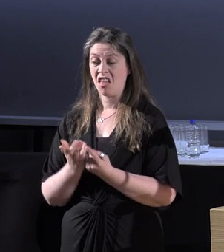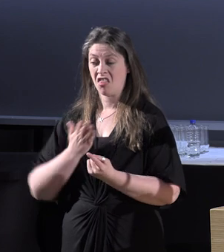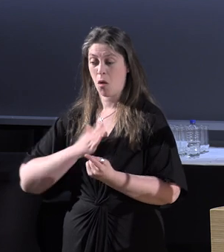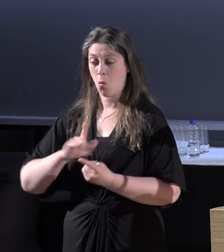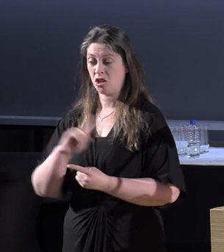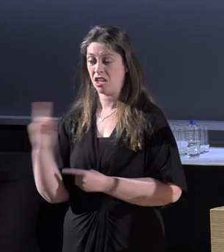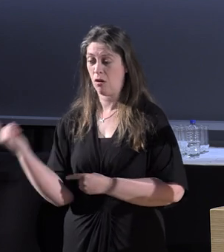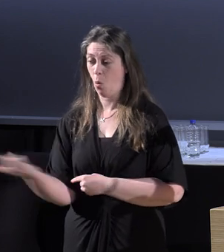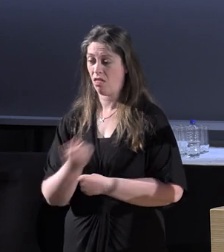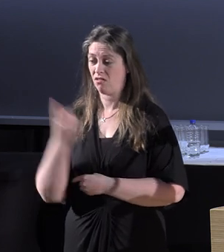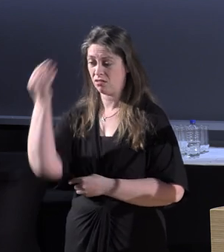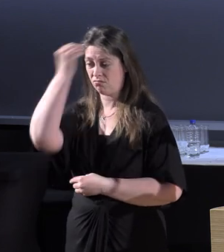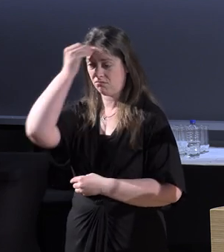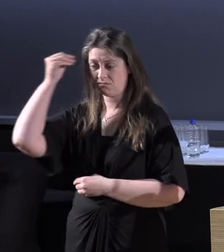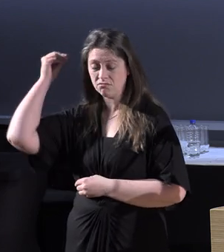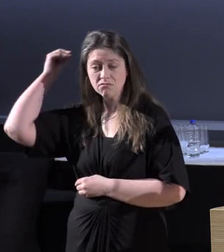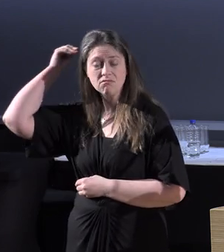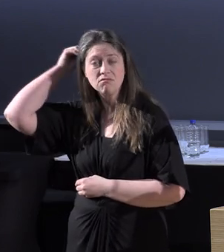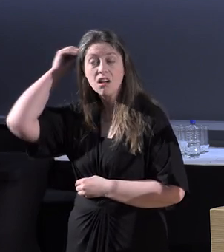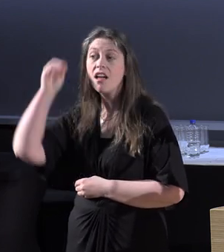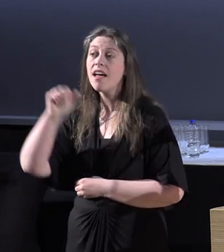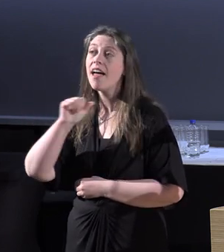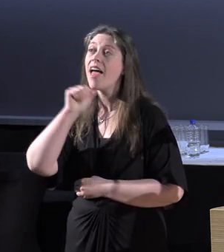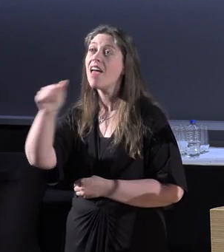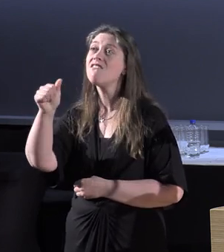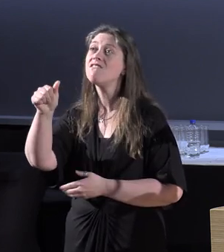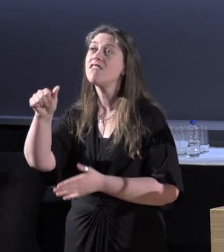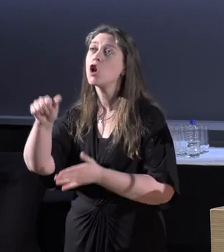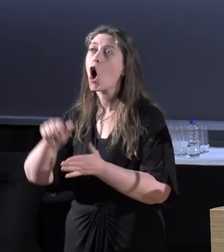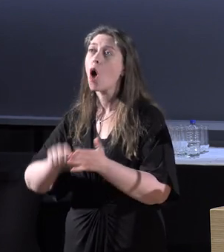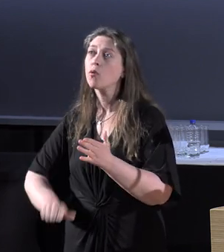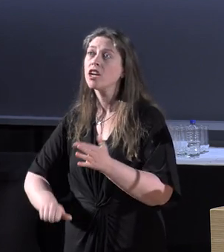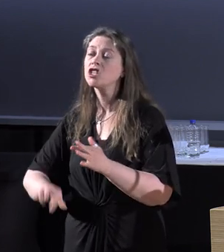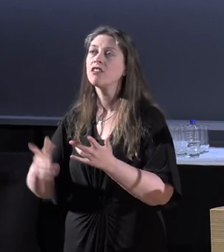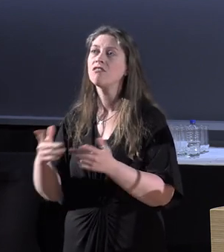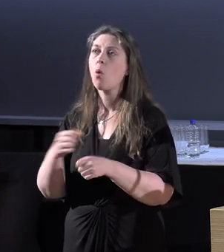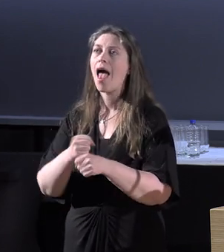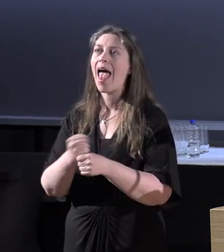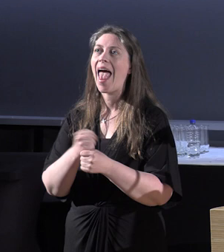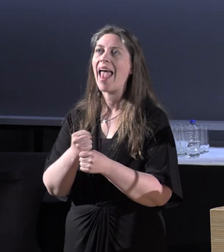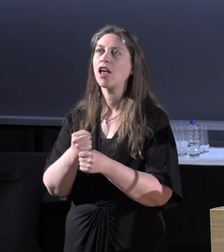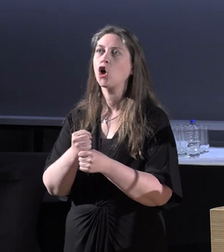was that if I had an operation to fuse my ankle,